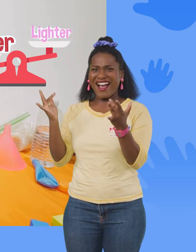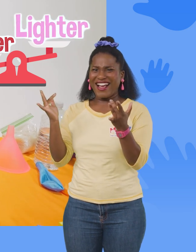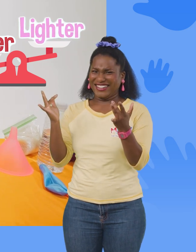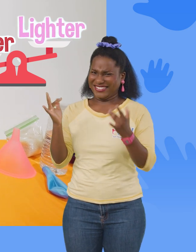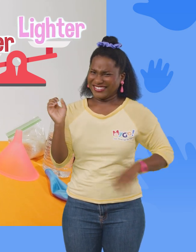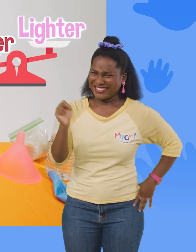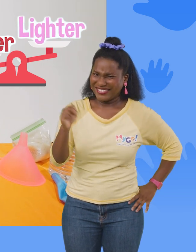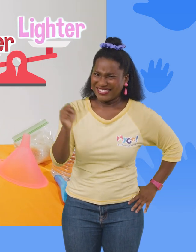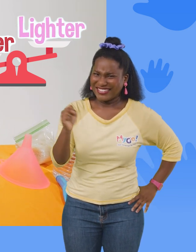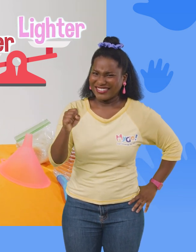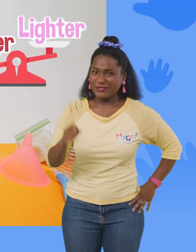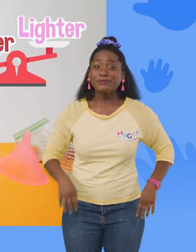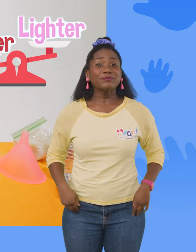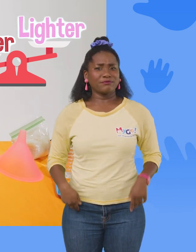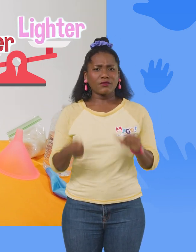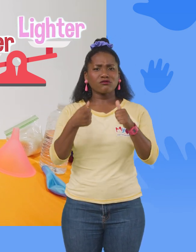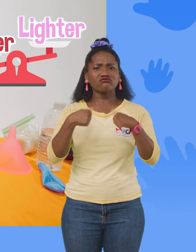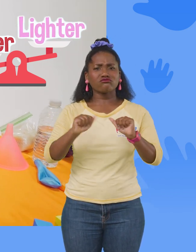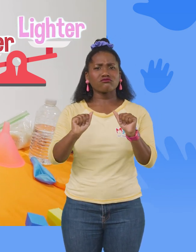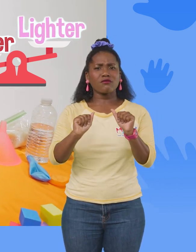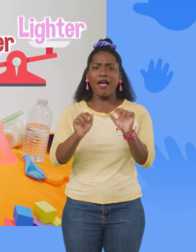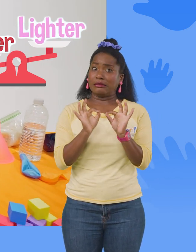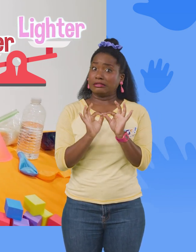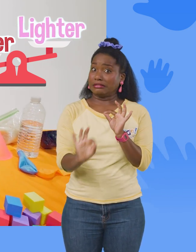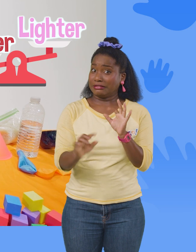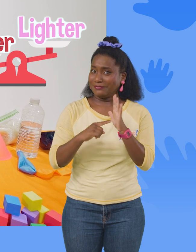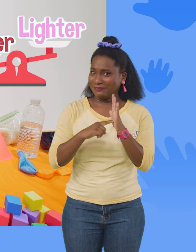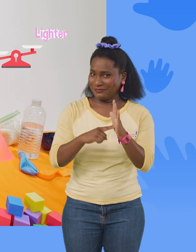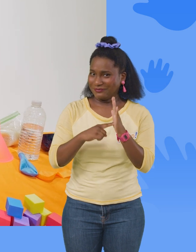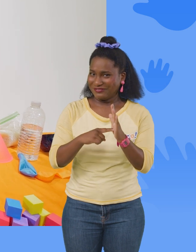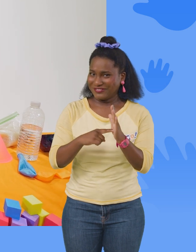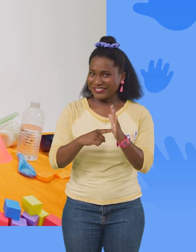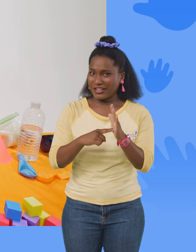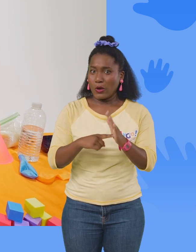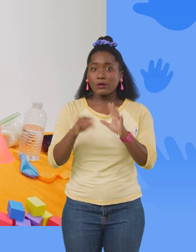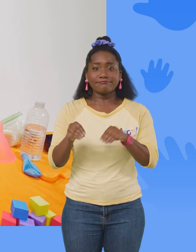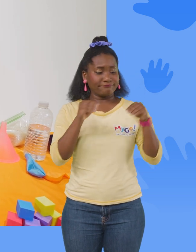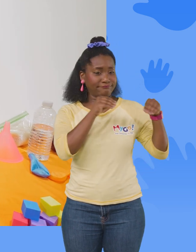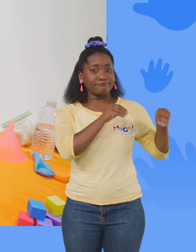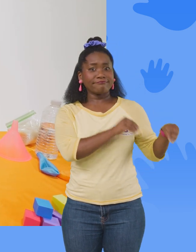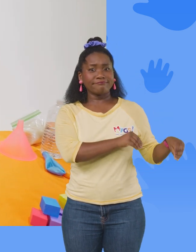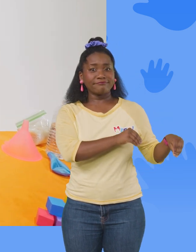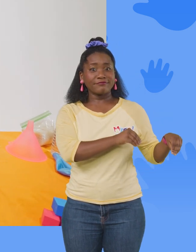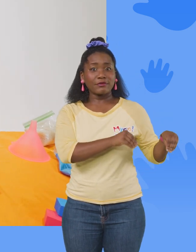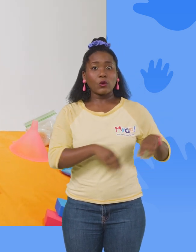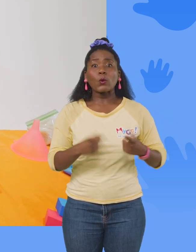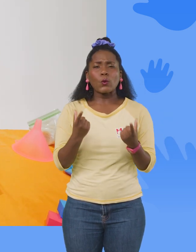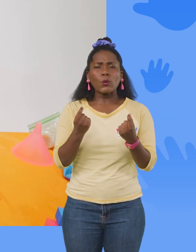lighter? Okay, let's try a really easy example. I'm going to take these off. What do you think